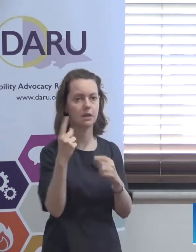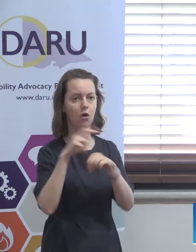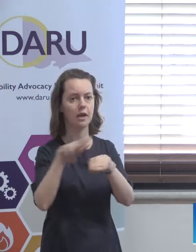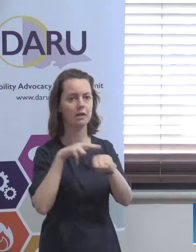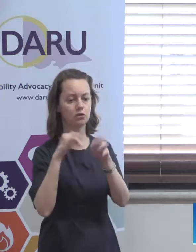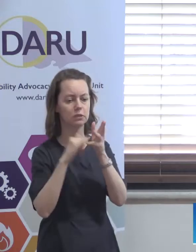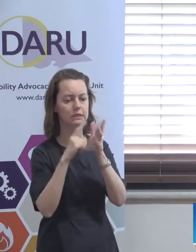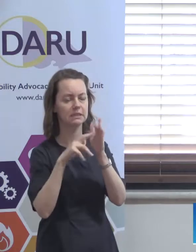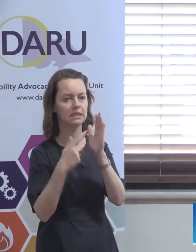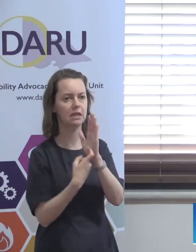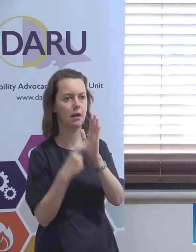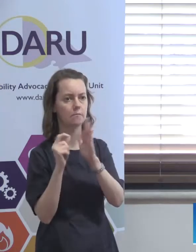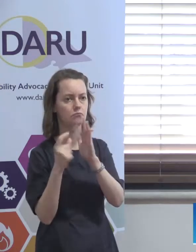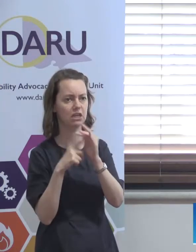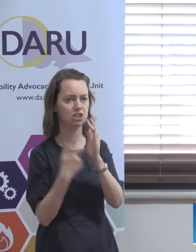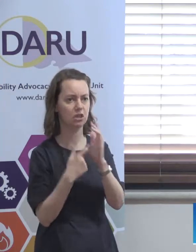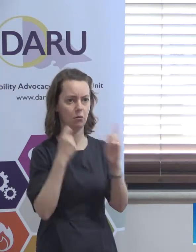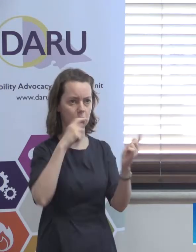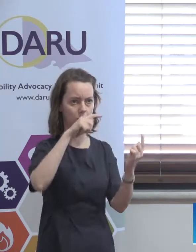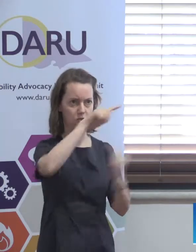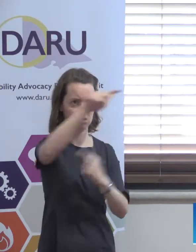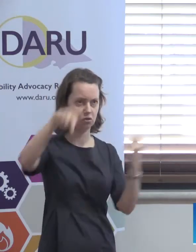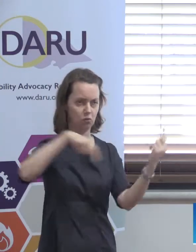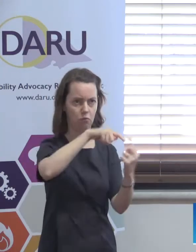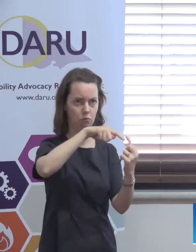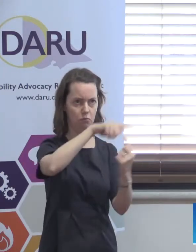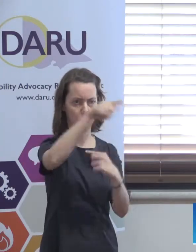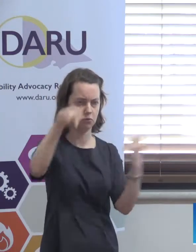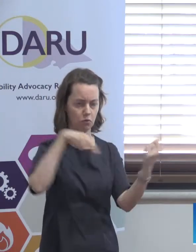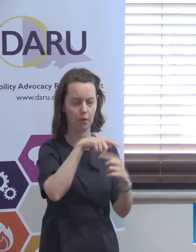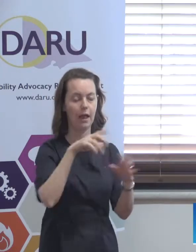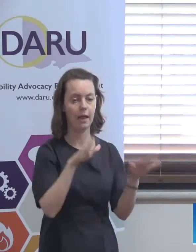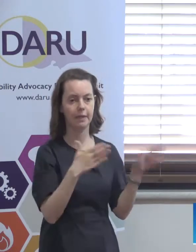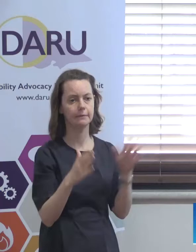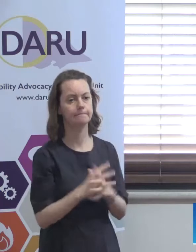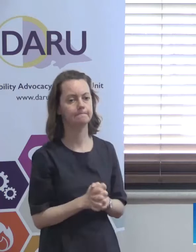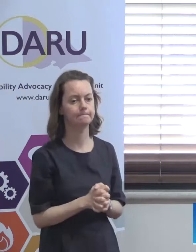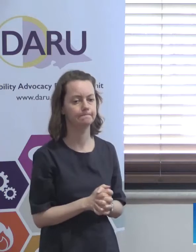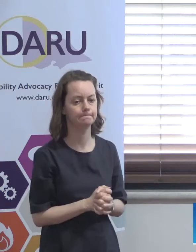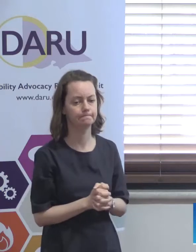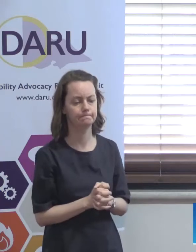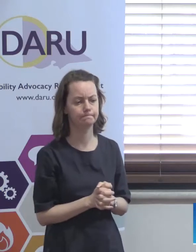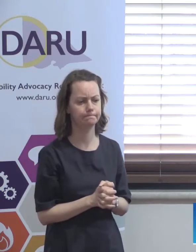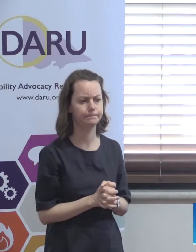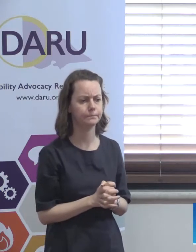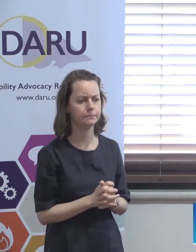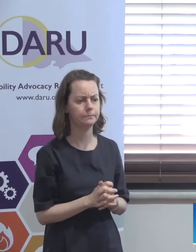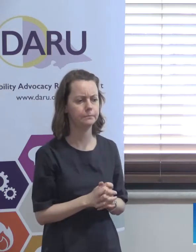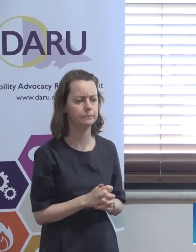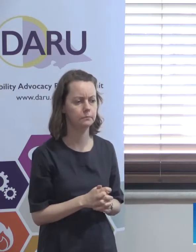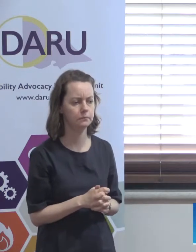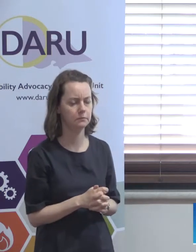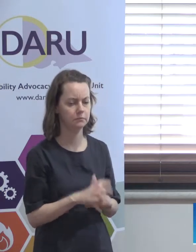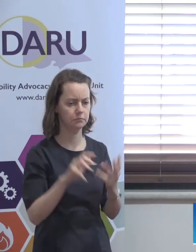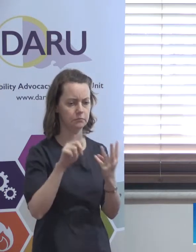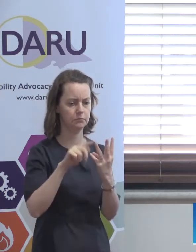done that and there will be a circular kind of process. And then the other main function